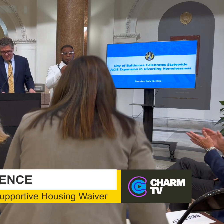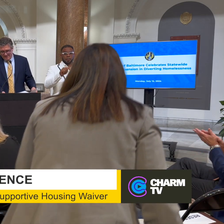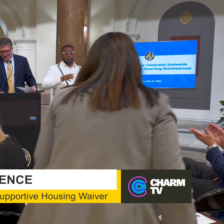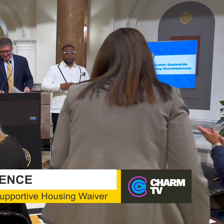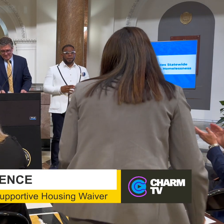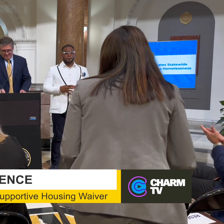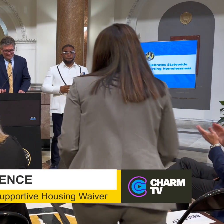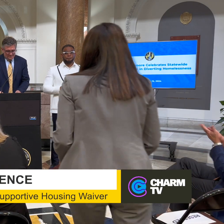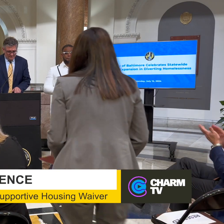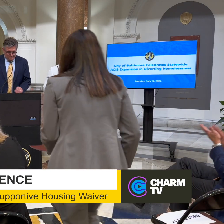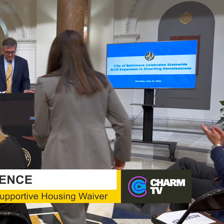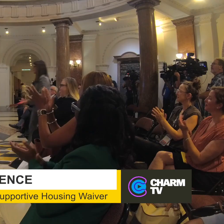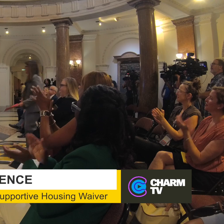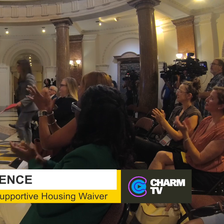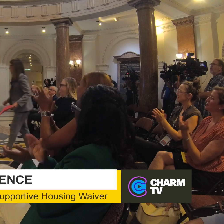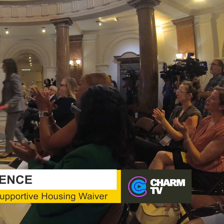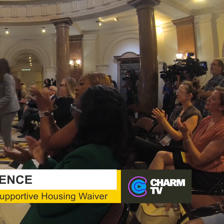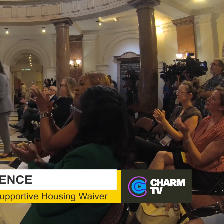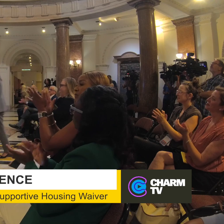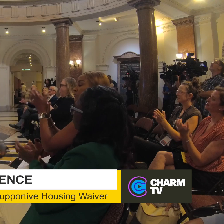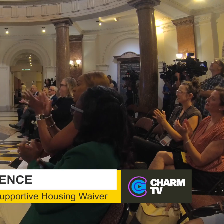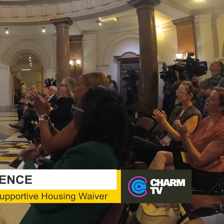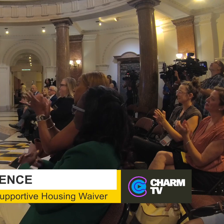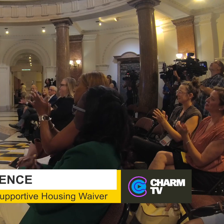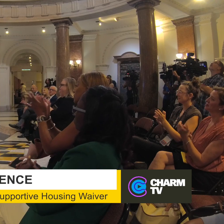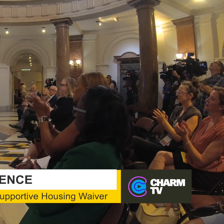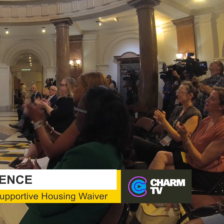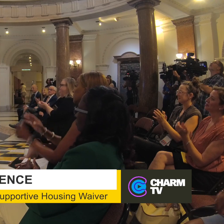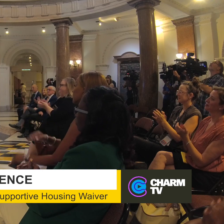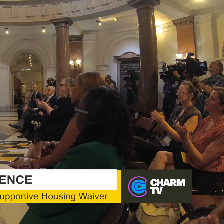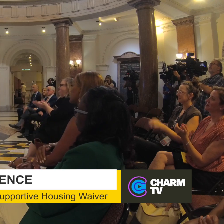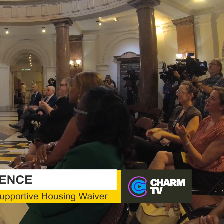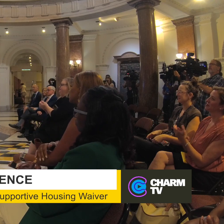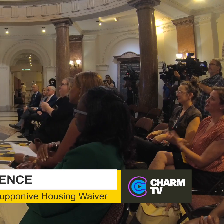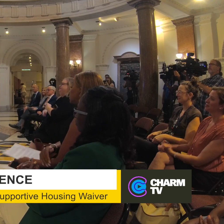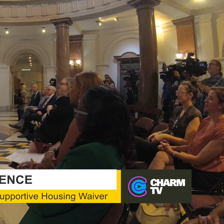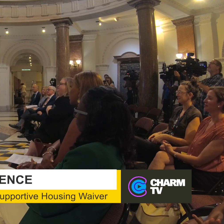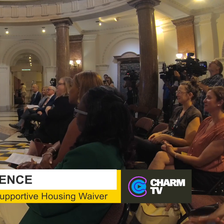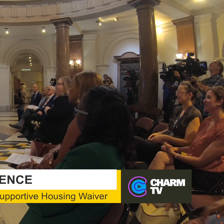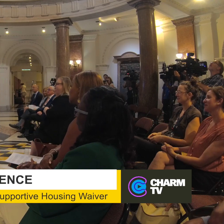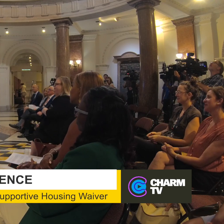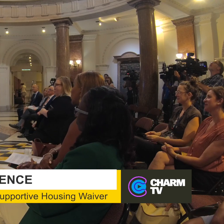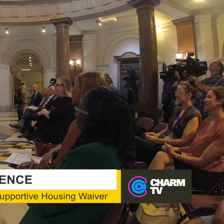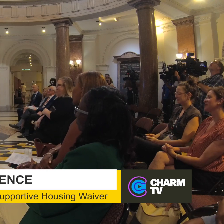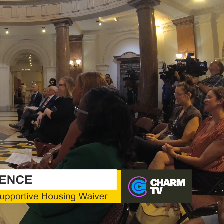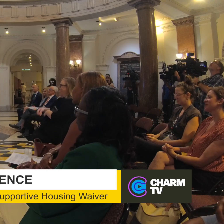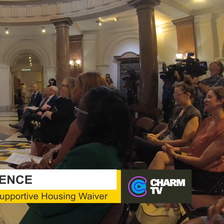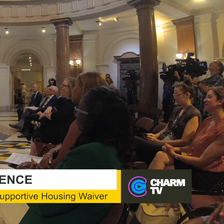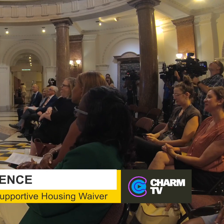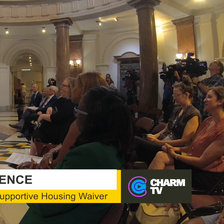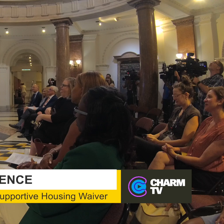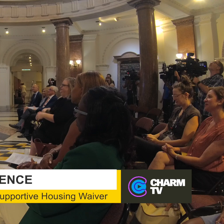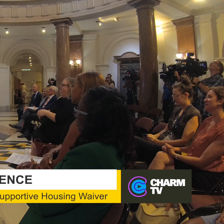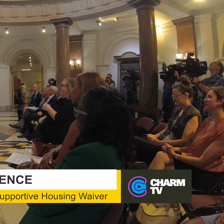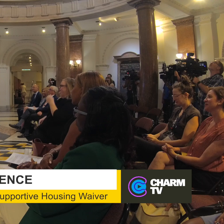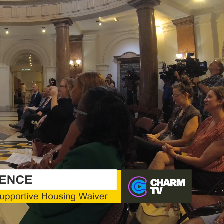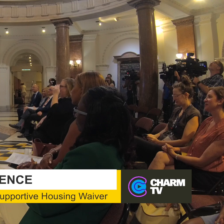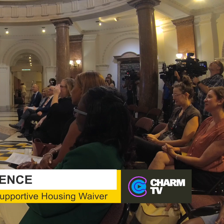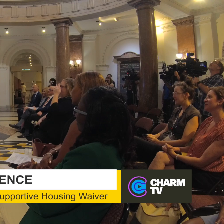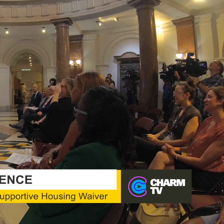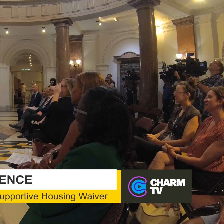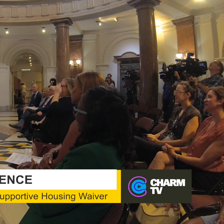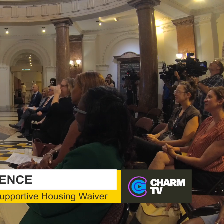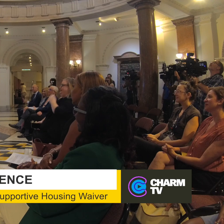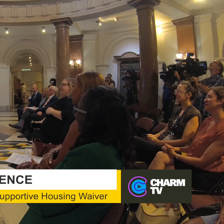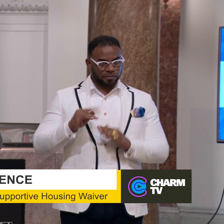Kevin's a